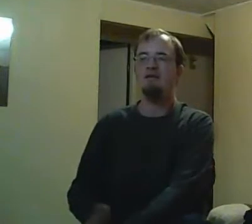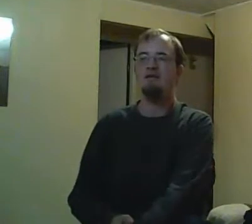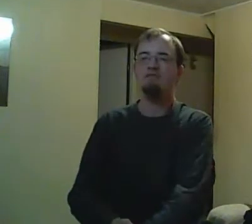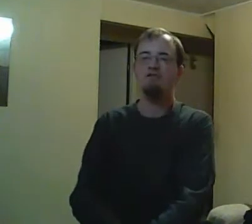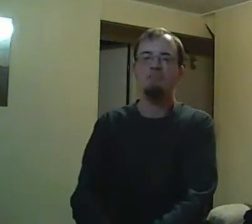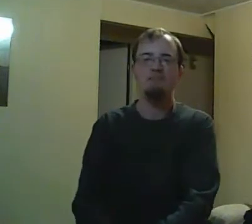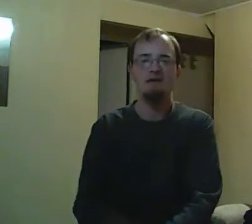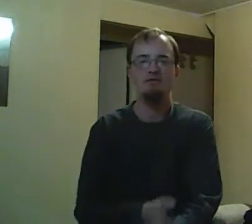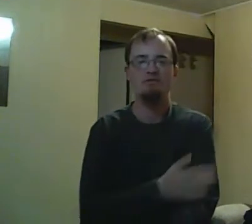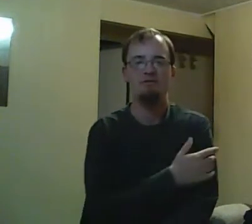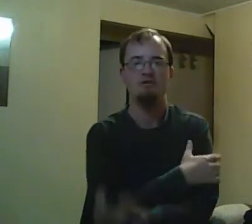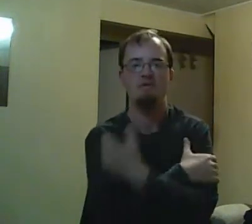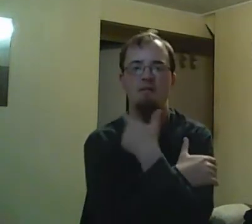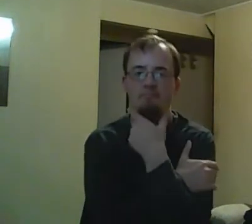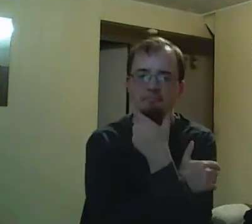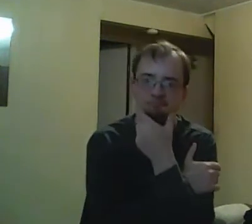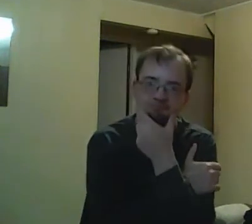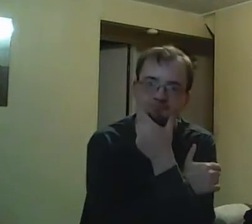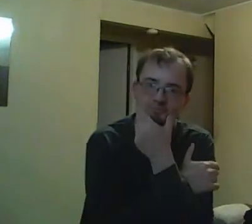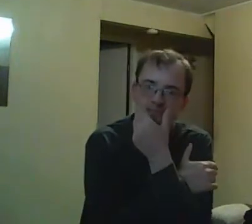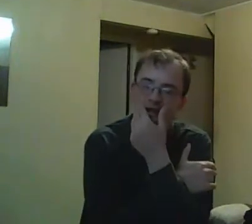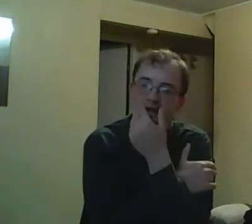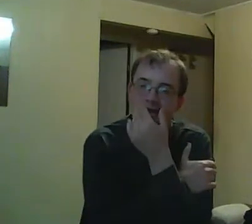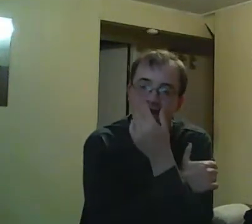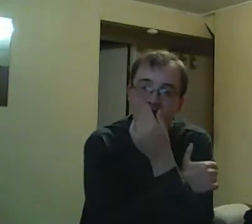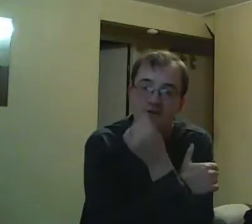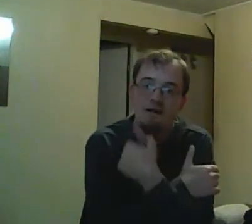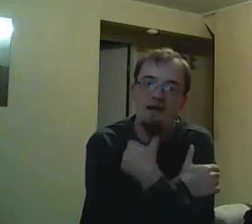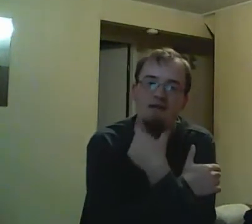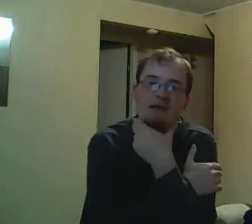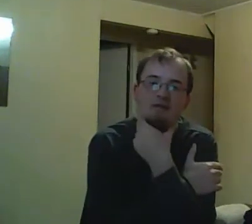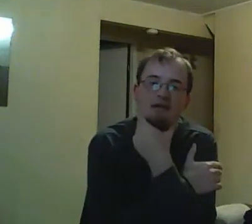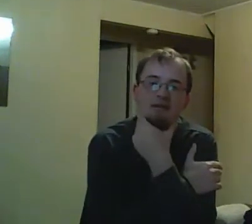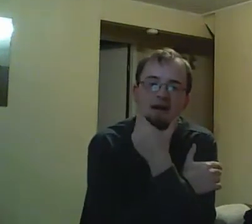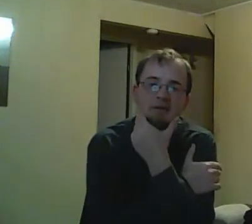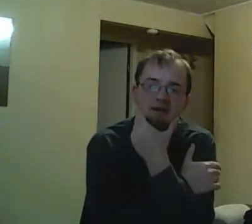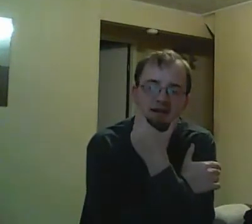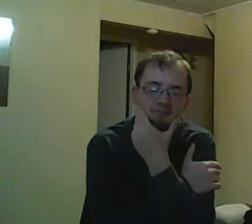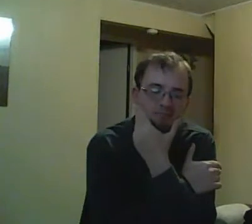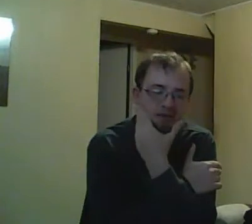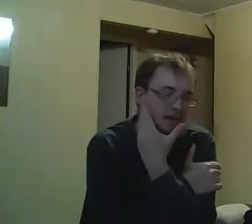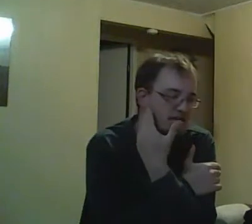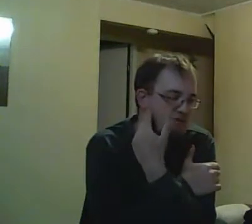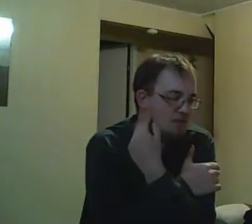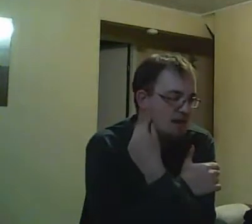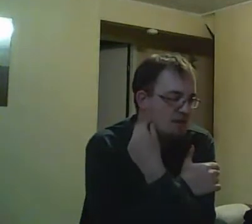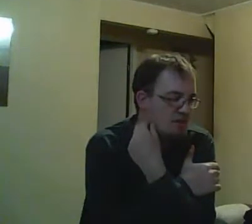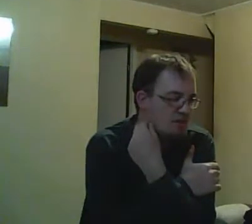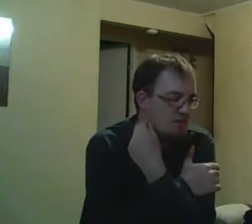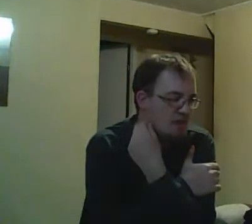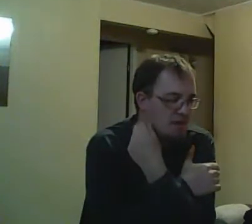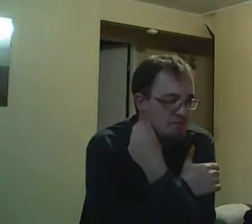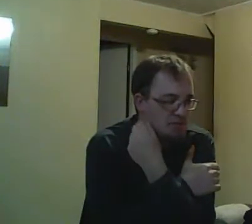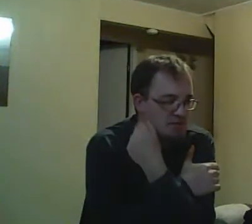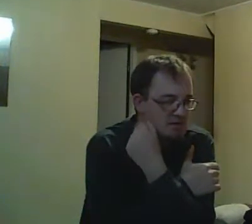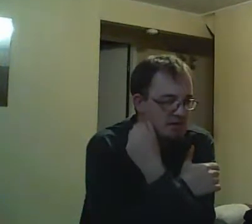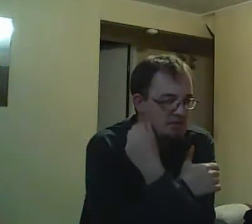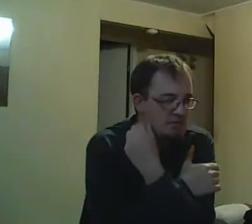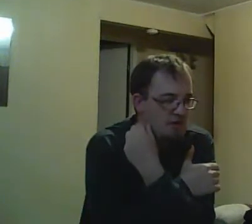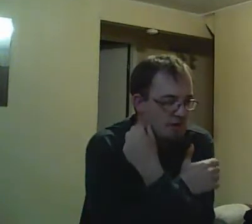to his dad's desk, finds a gun, looks at it, looks up. He's like, what's he going to do? Is he going to kill himself or is he going to kill